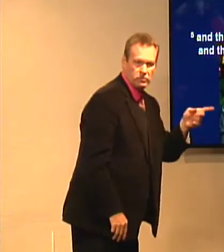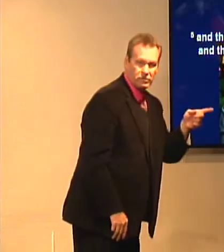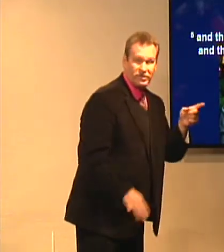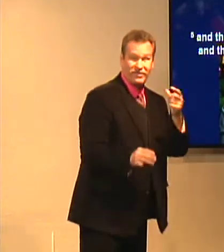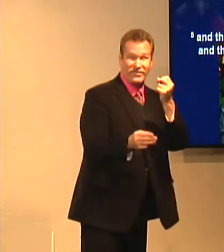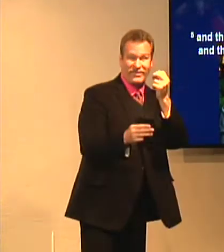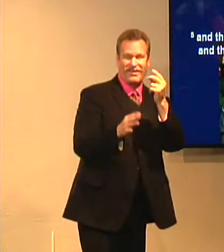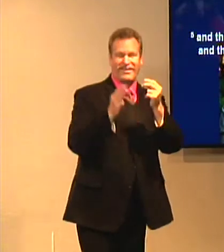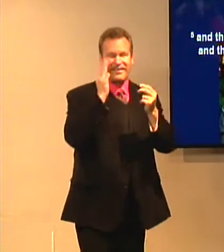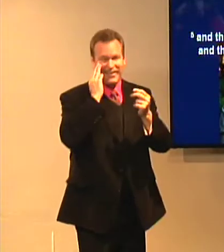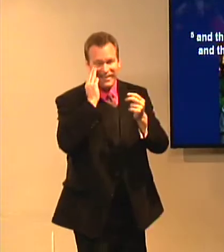him.